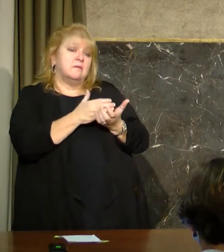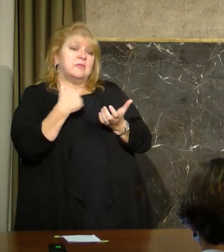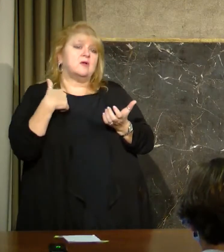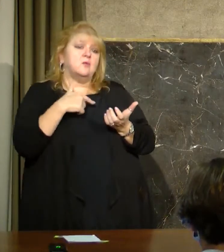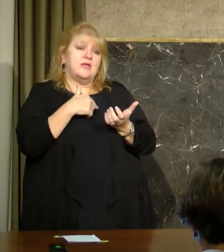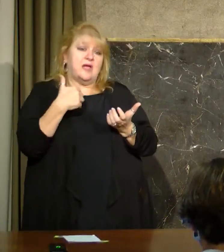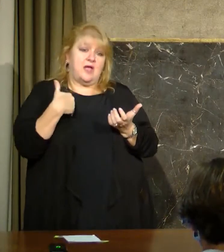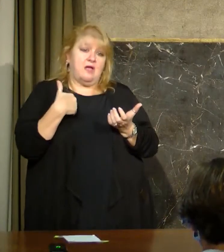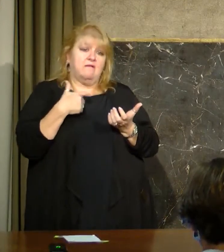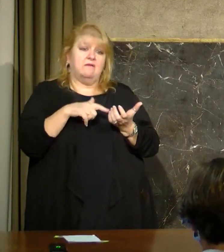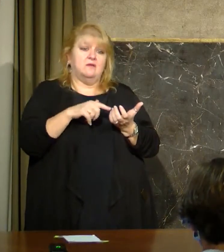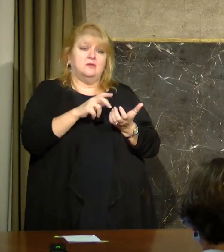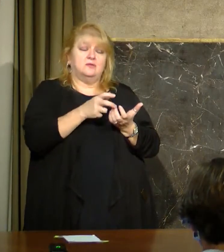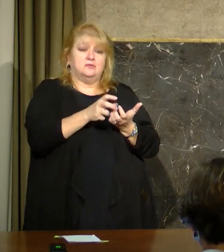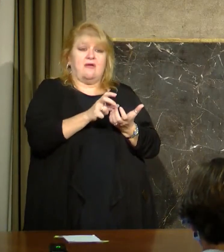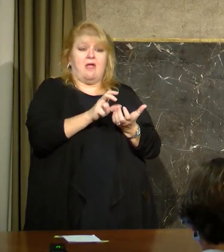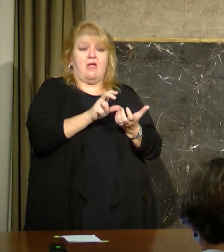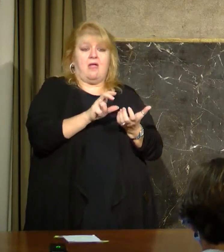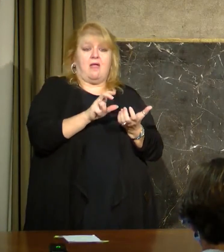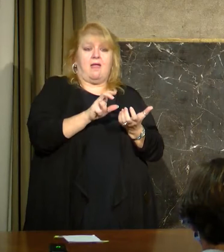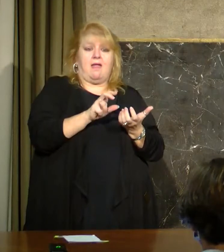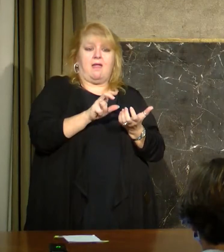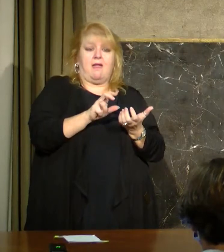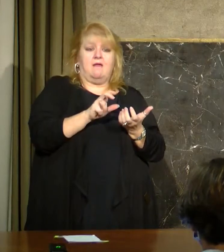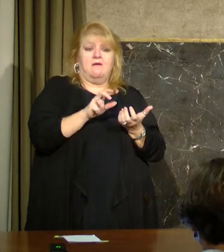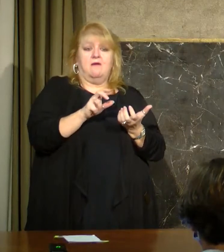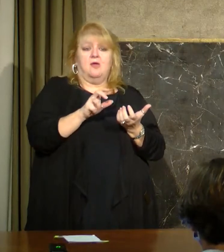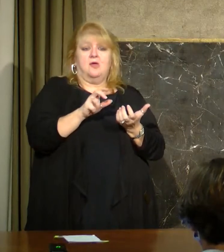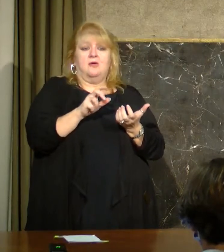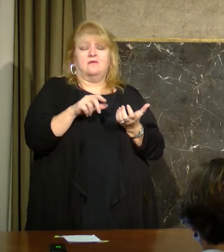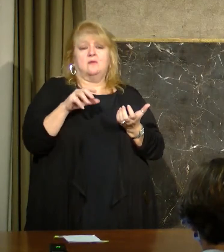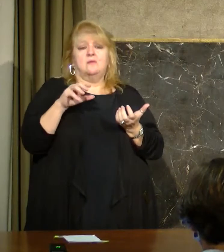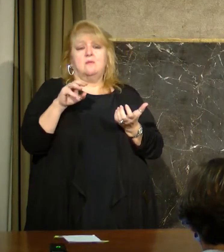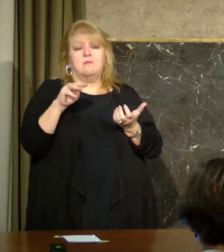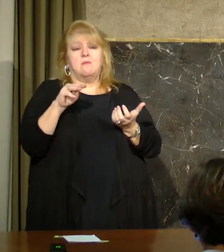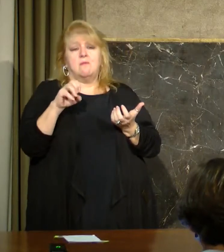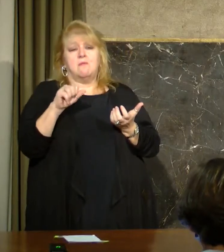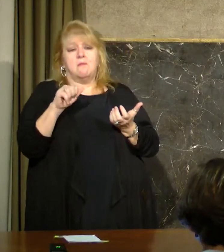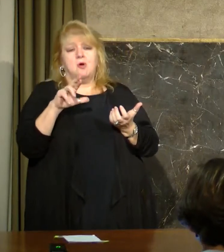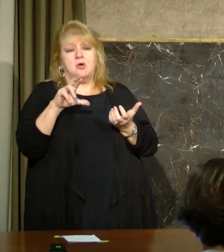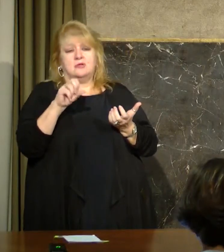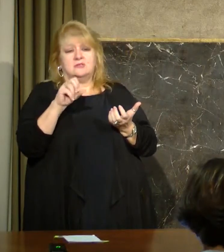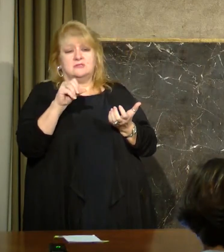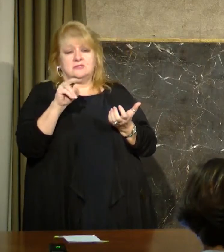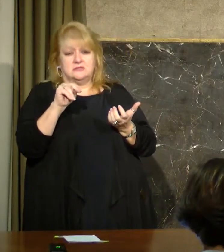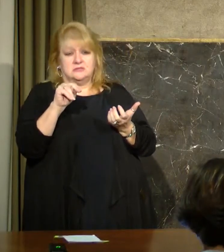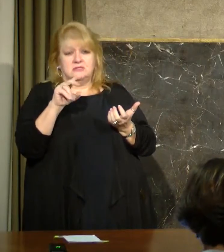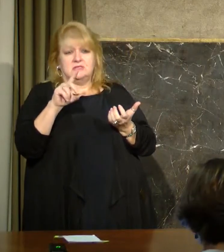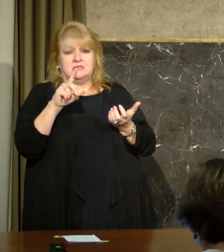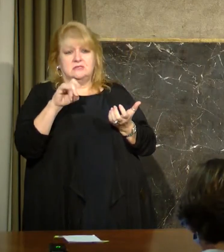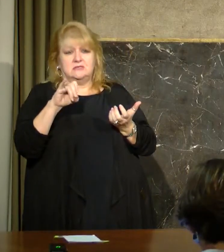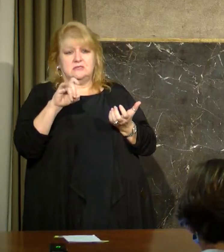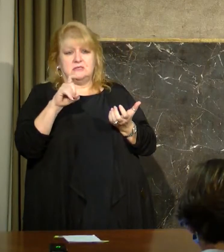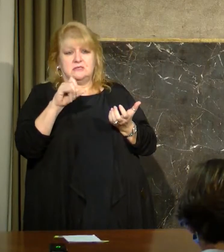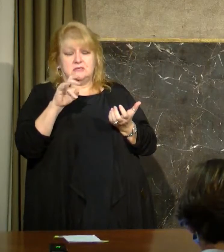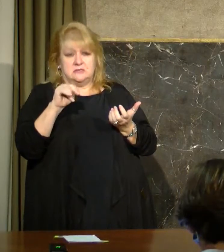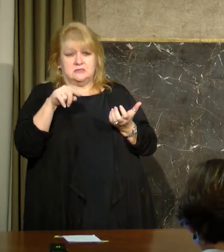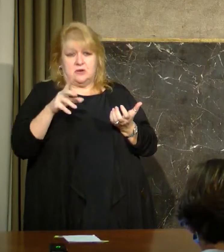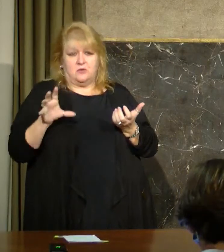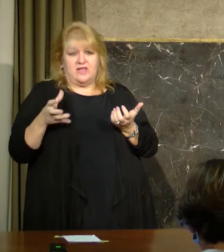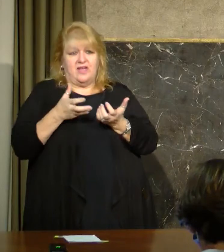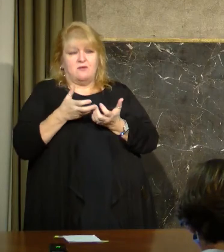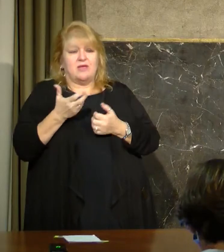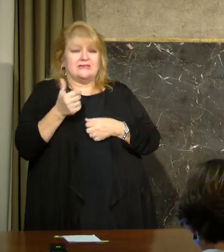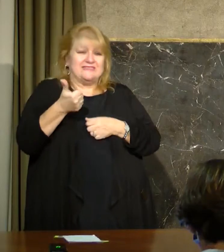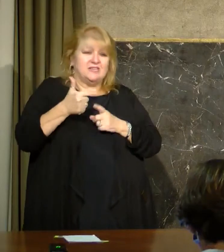we have to allocate from our stores in Morris and Dixon. And the ballpark number that is somewhere between 10,000 and 15